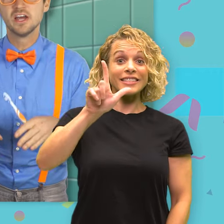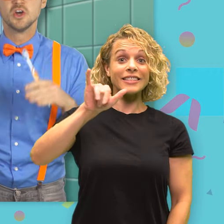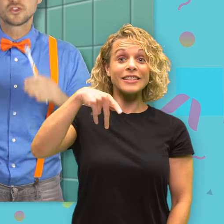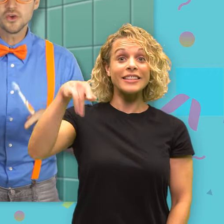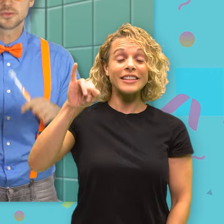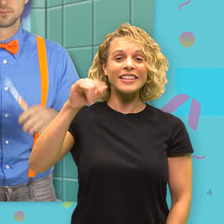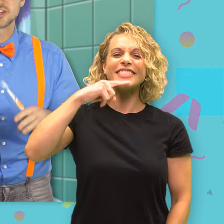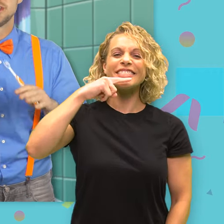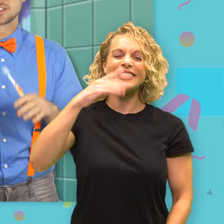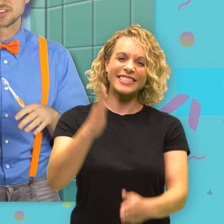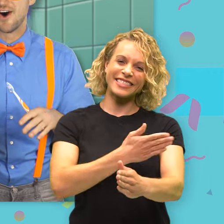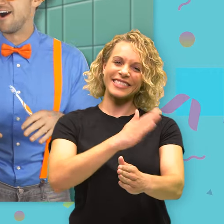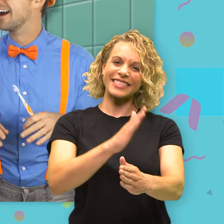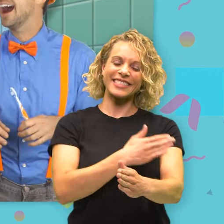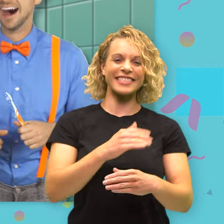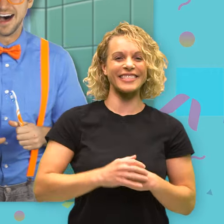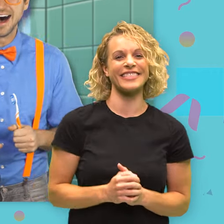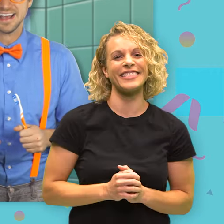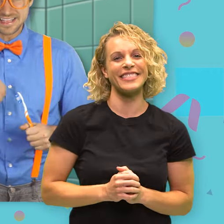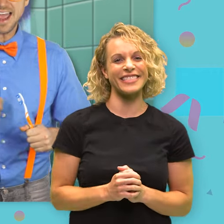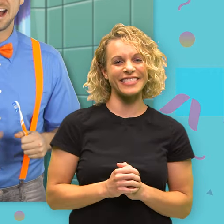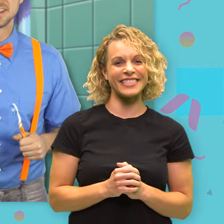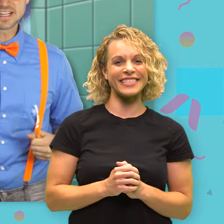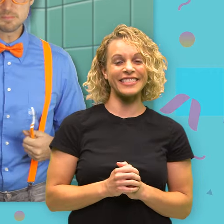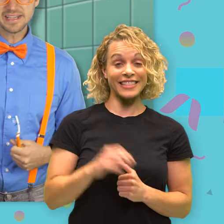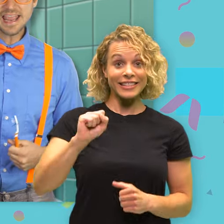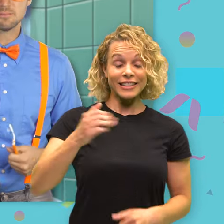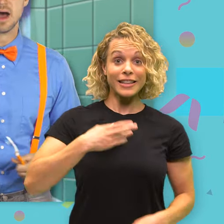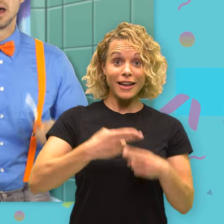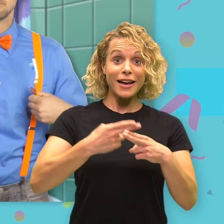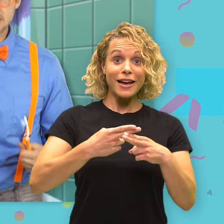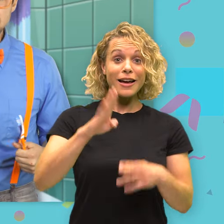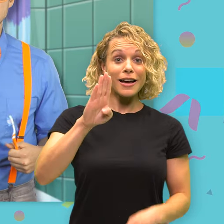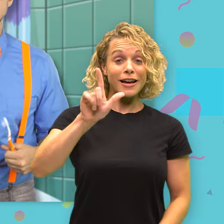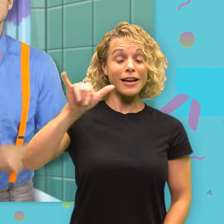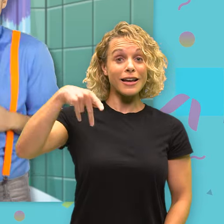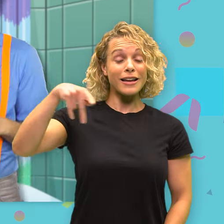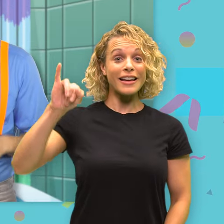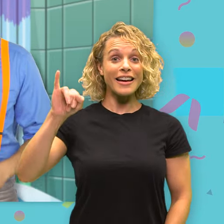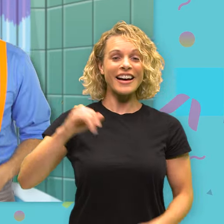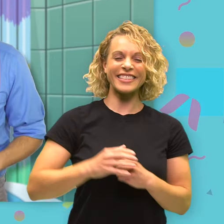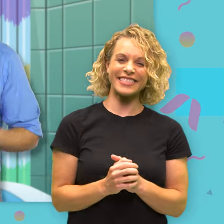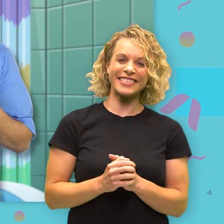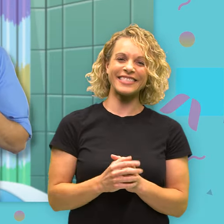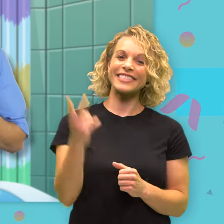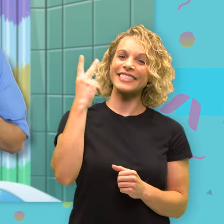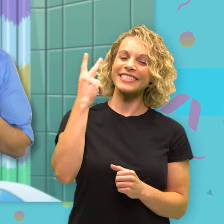Toothbrushing Song. Yeah, that's my name, Blippi. Well, see you soon.